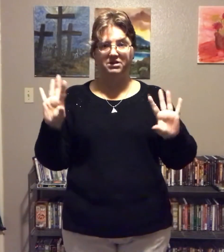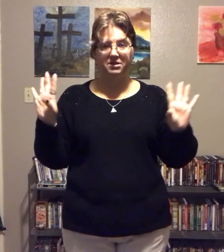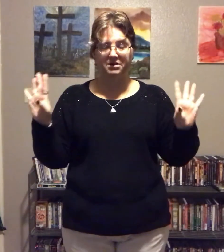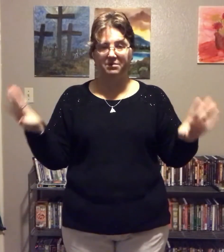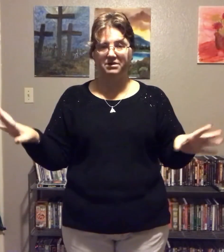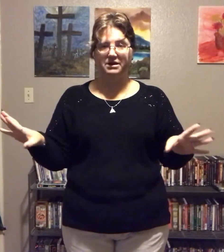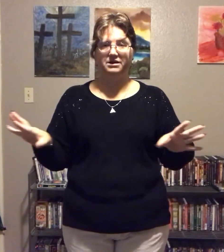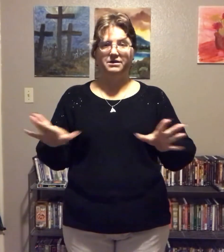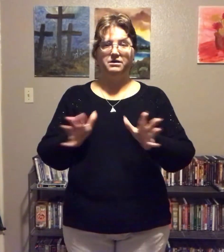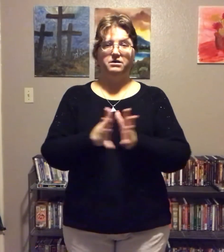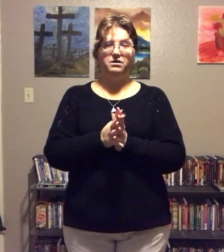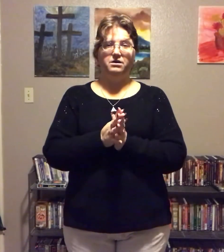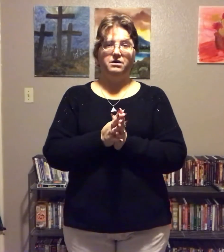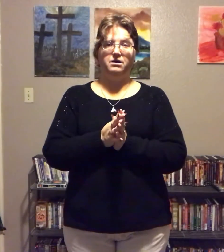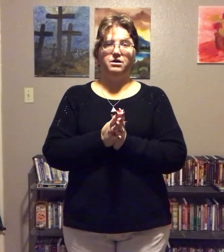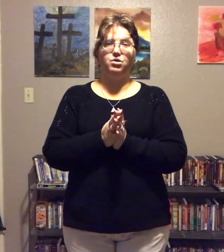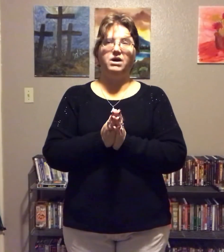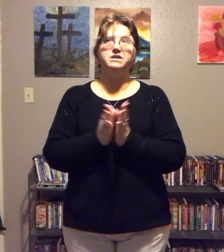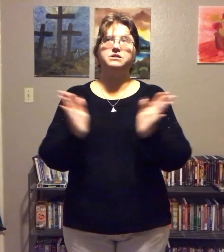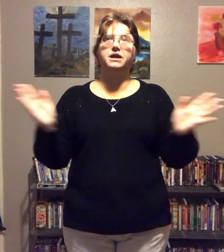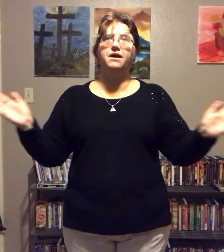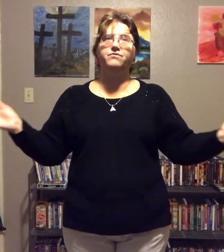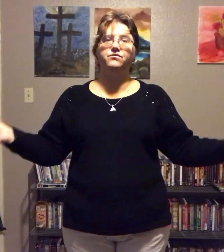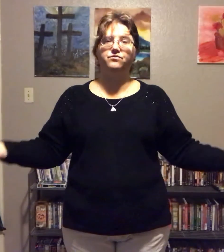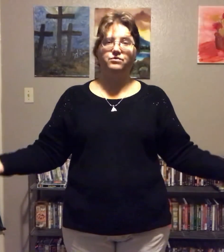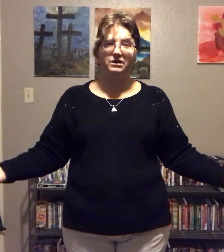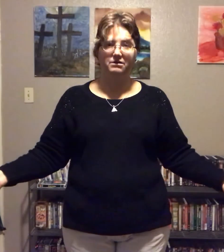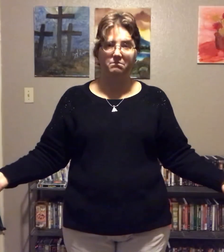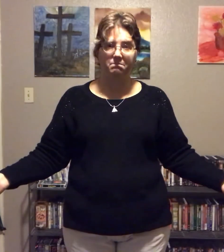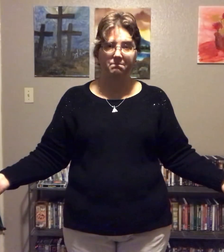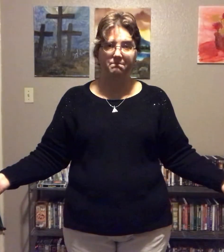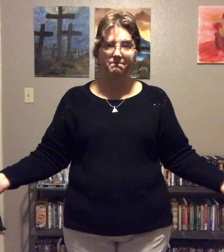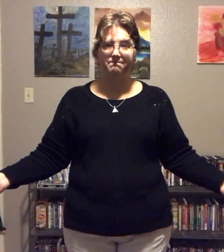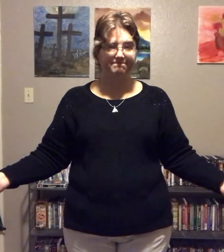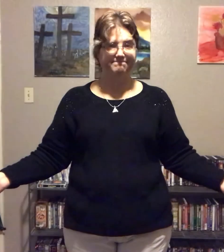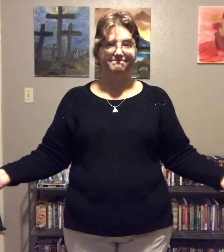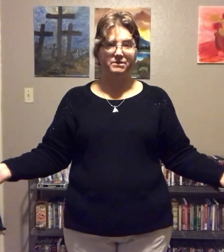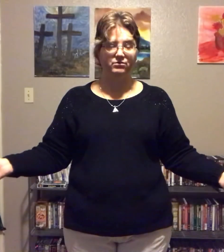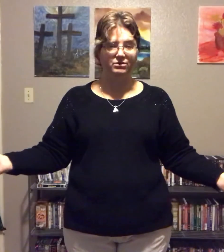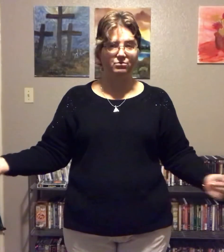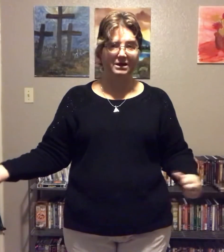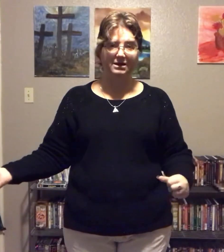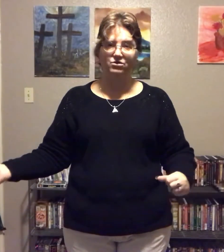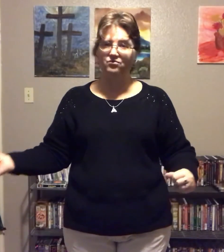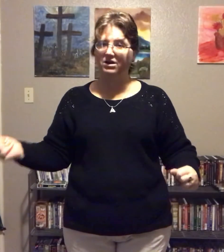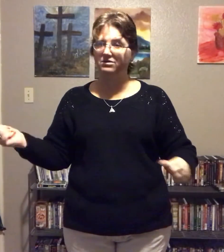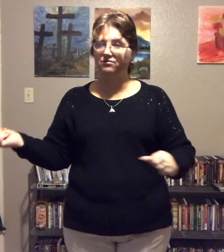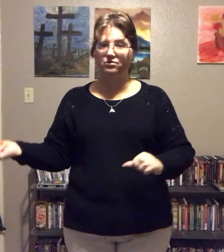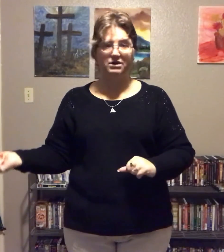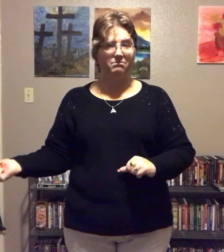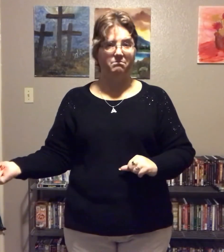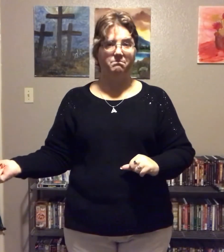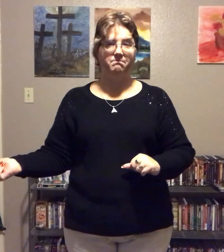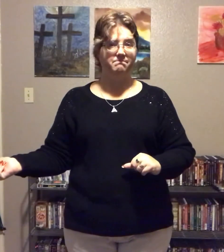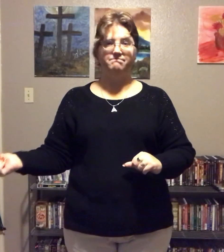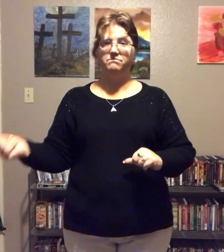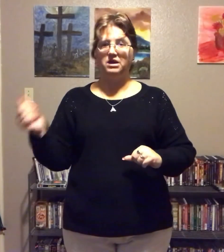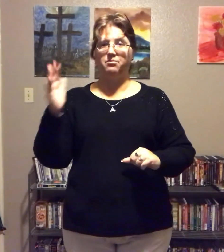and blah, blah, blah. You actually have the freedom with the weigh down. You've got the freedom. I